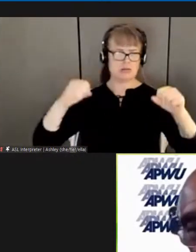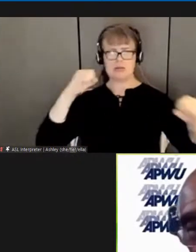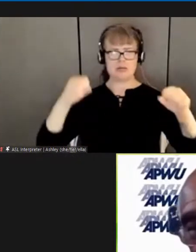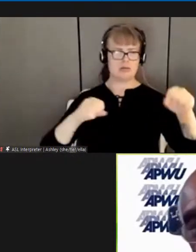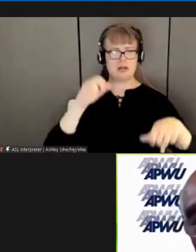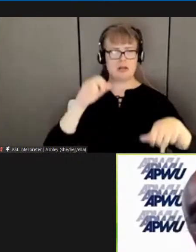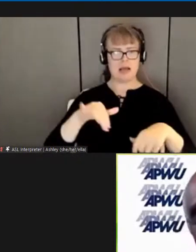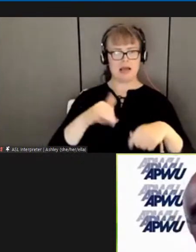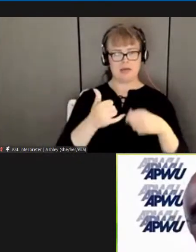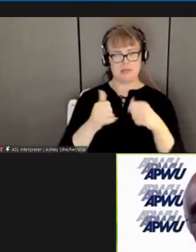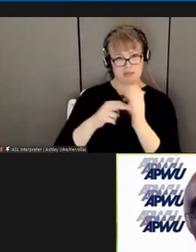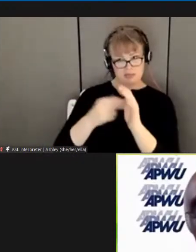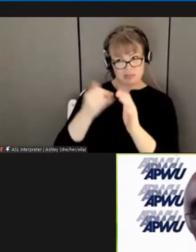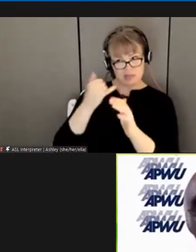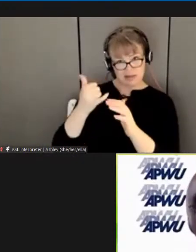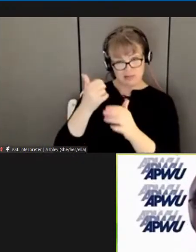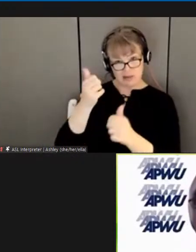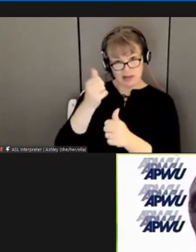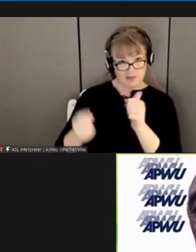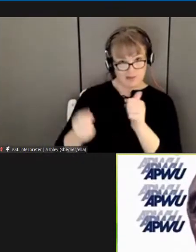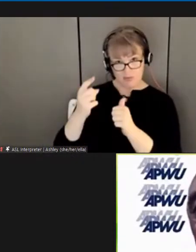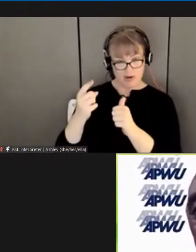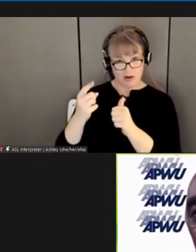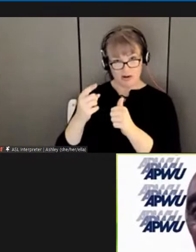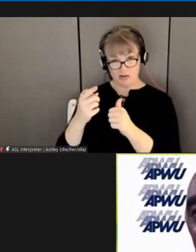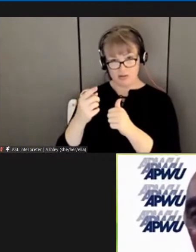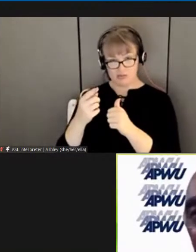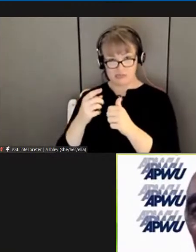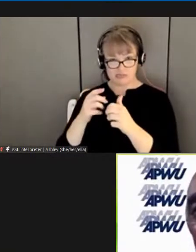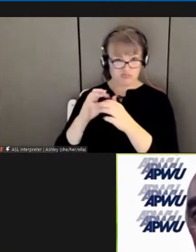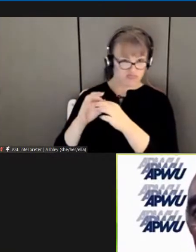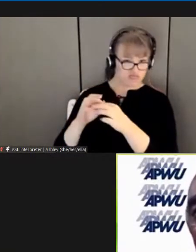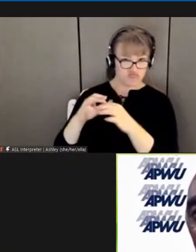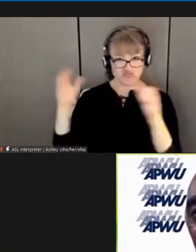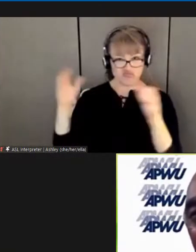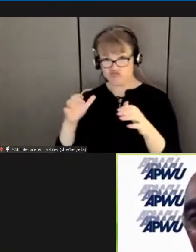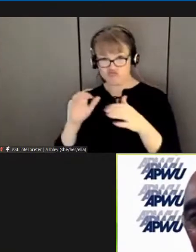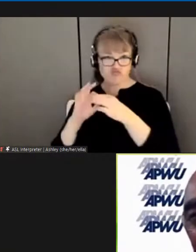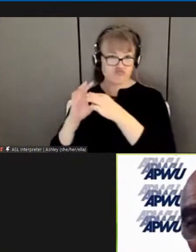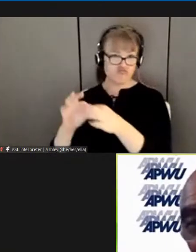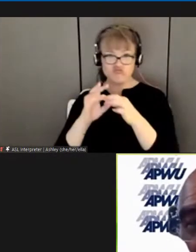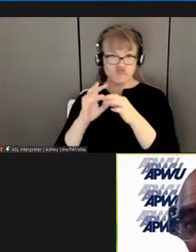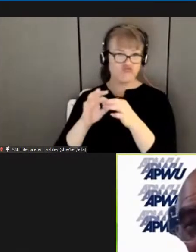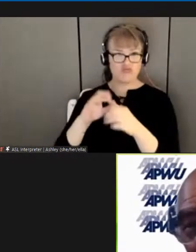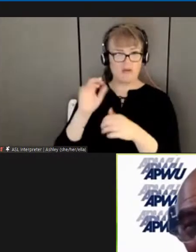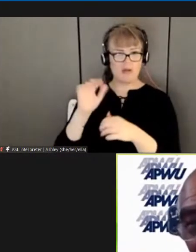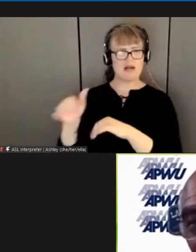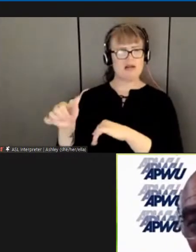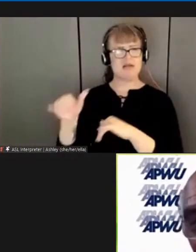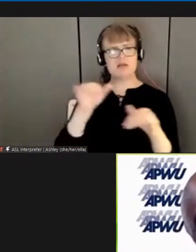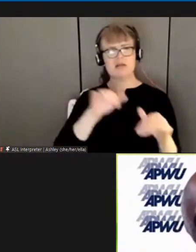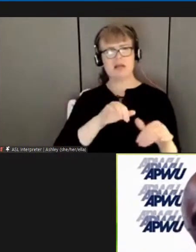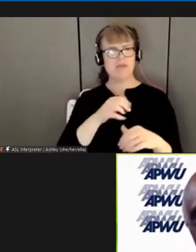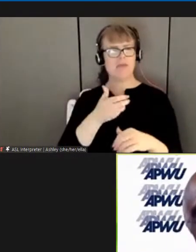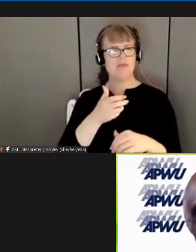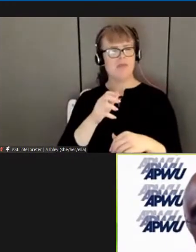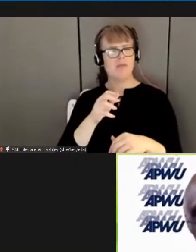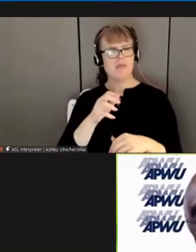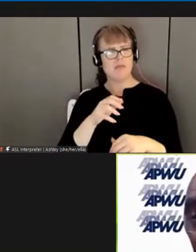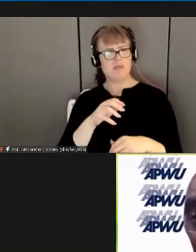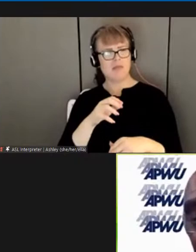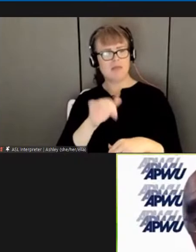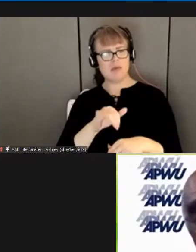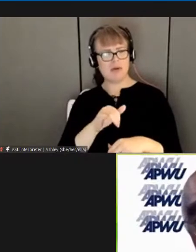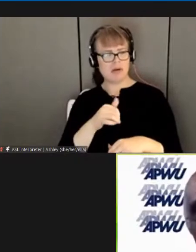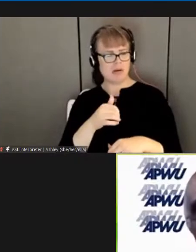team then that is the i called the six man y'all already thought that comes six man in basketball i mean